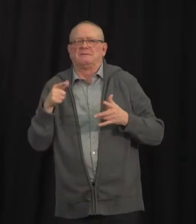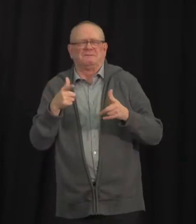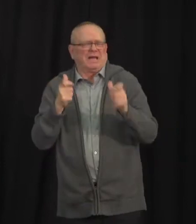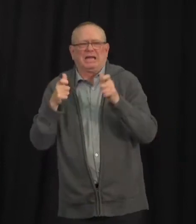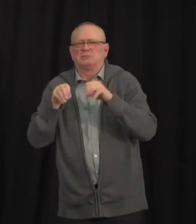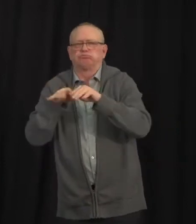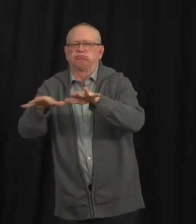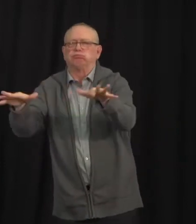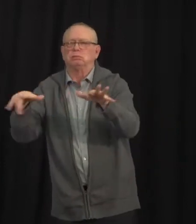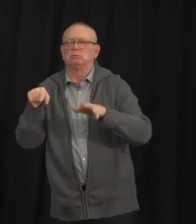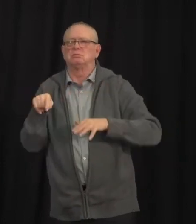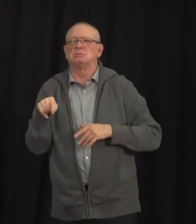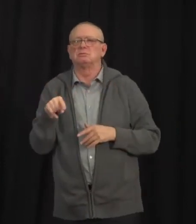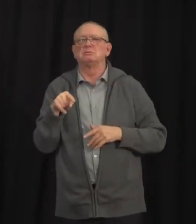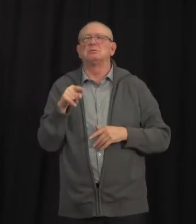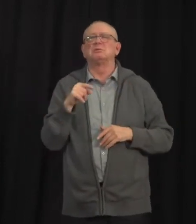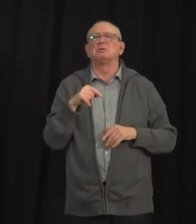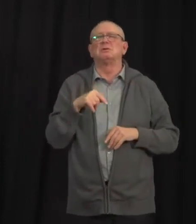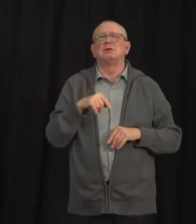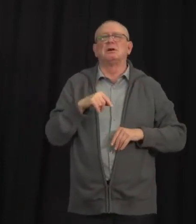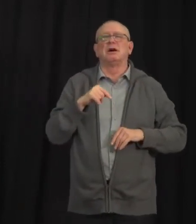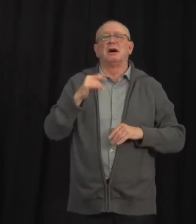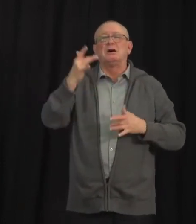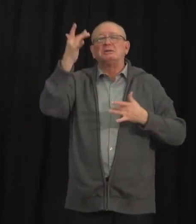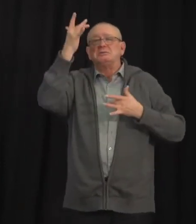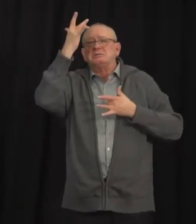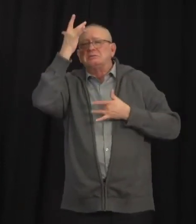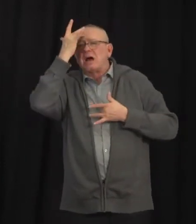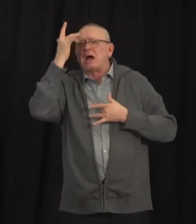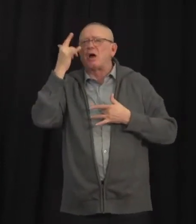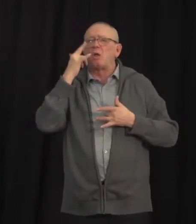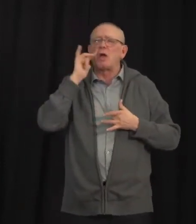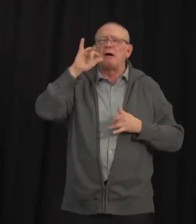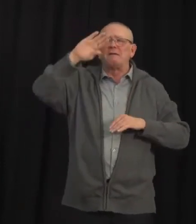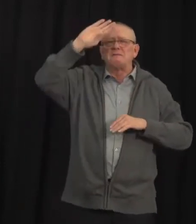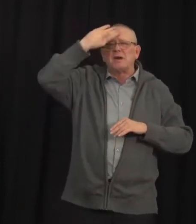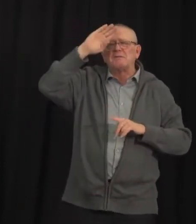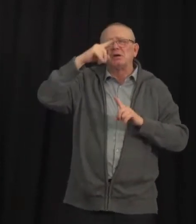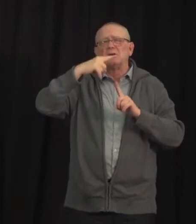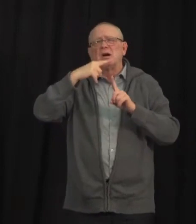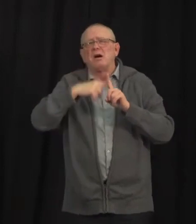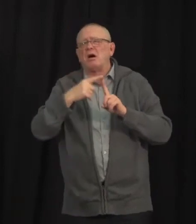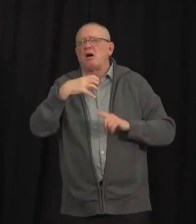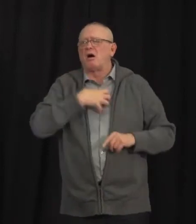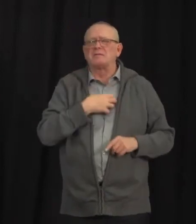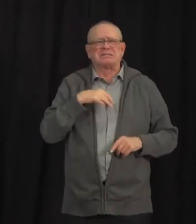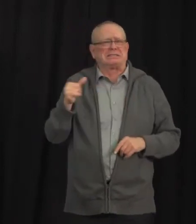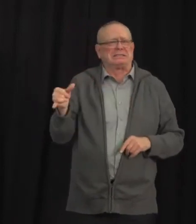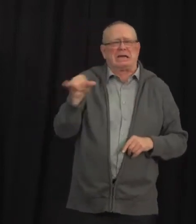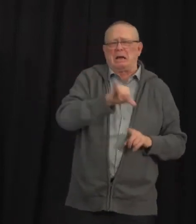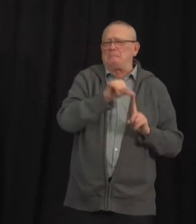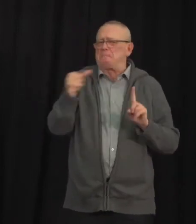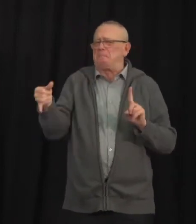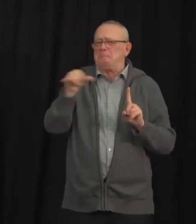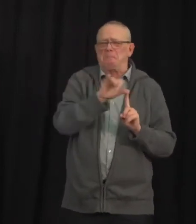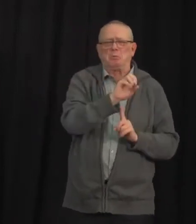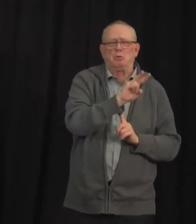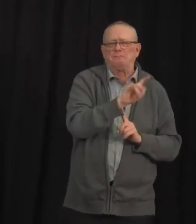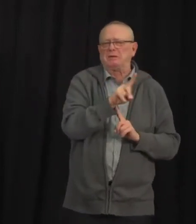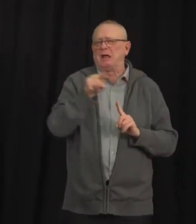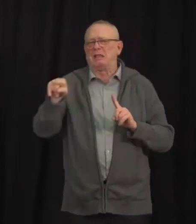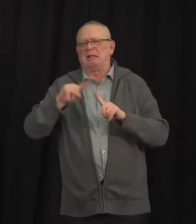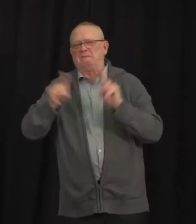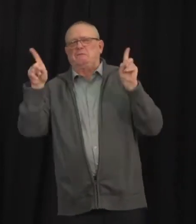It is important to know that at this time, the variant does not appear to cause more severe symptoms. It does not